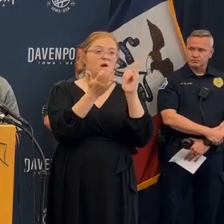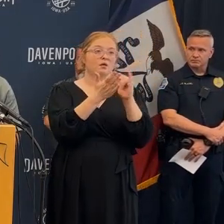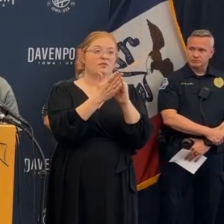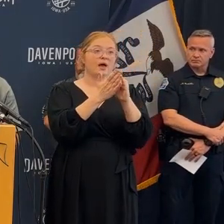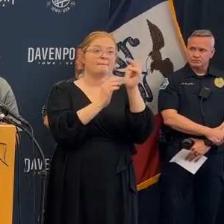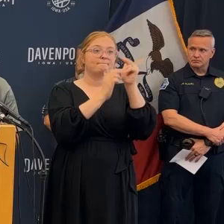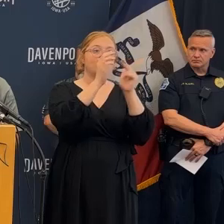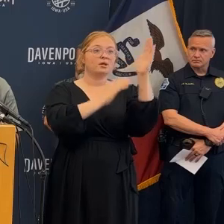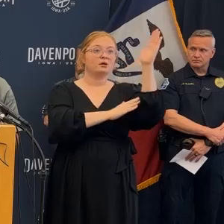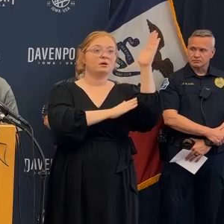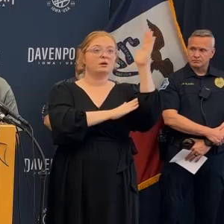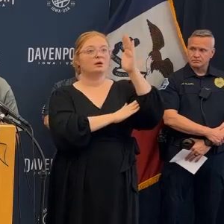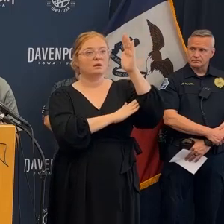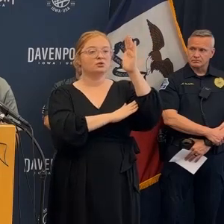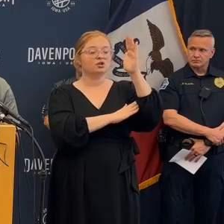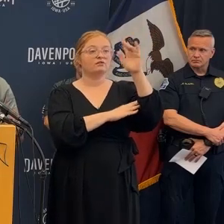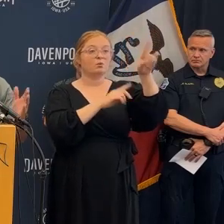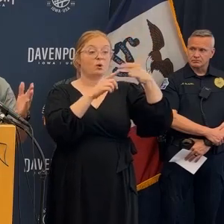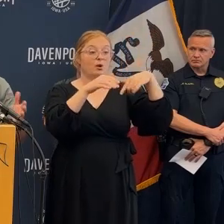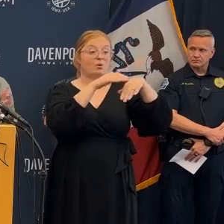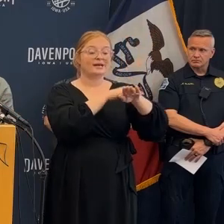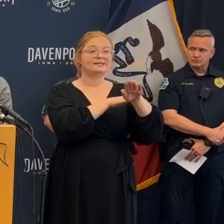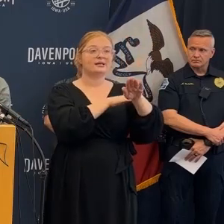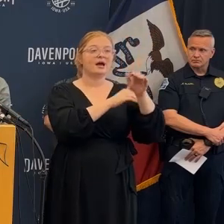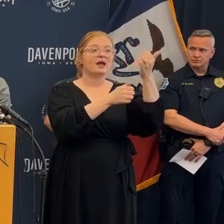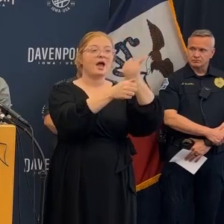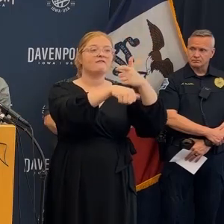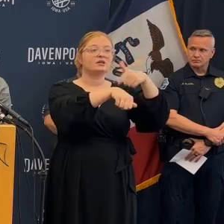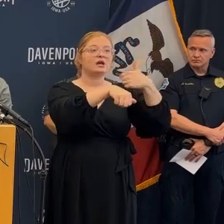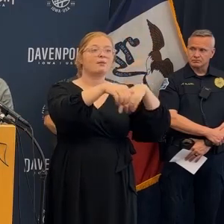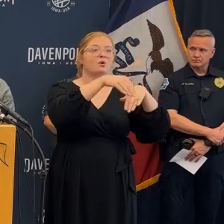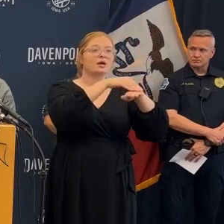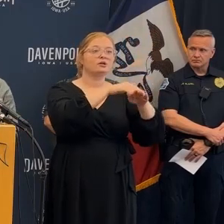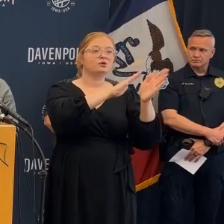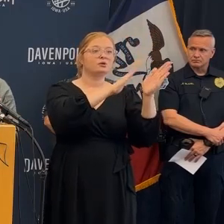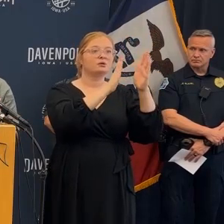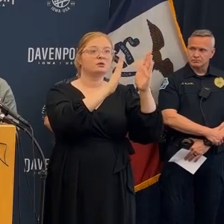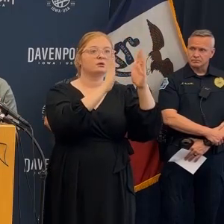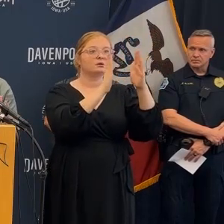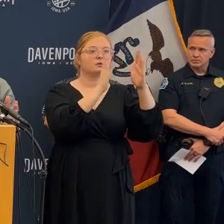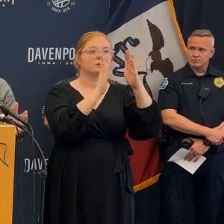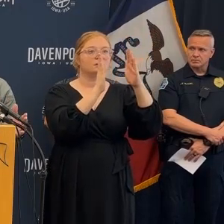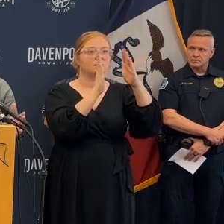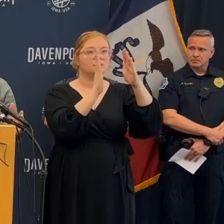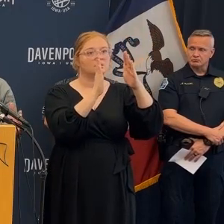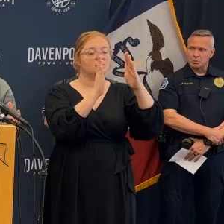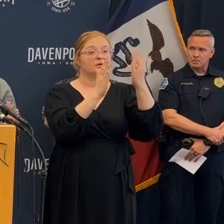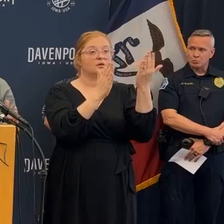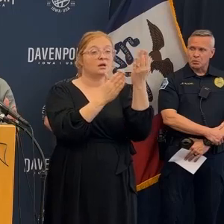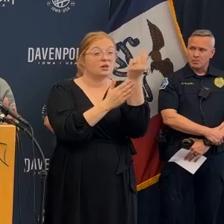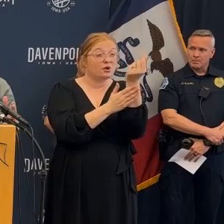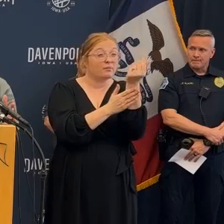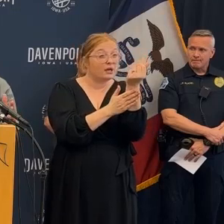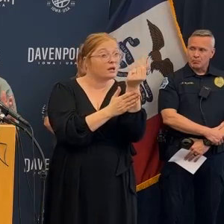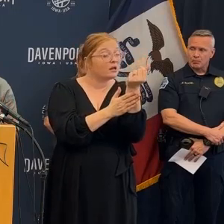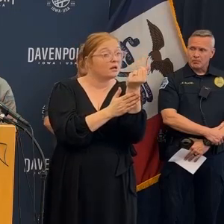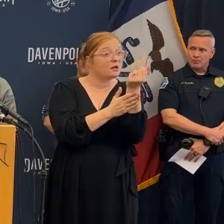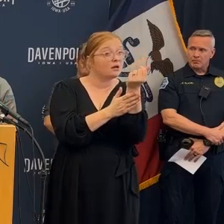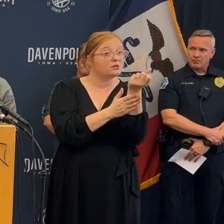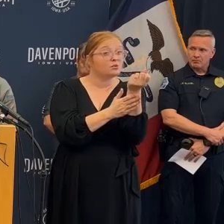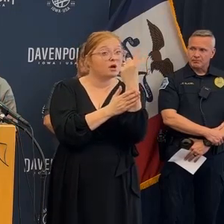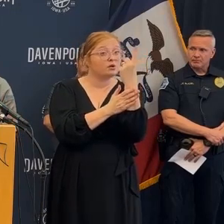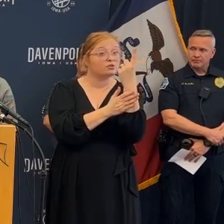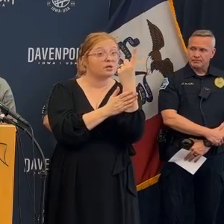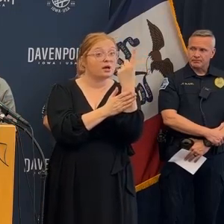have a timeline for that of how long you want to continue potentially searching the building I do